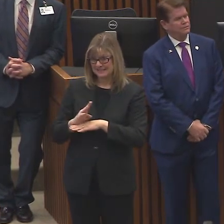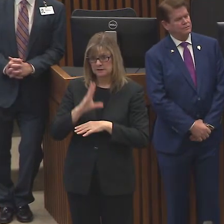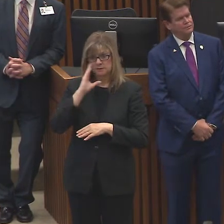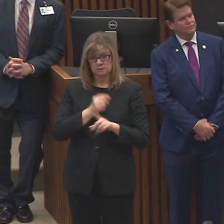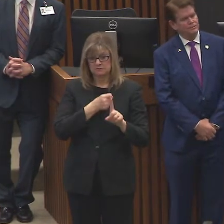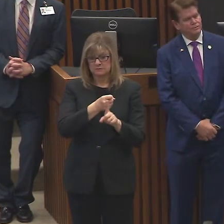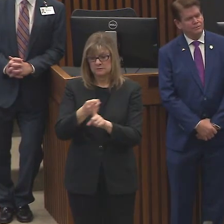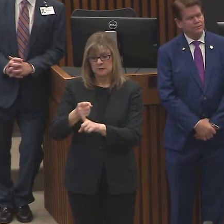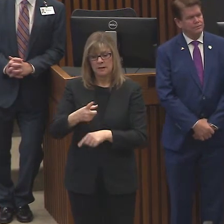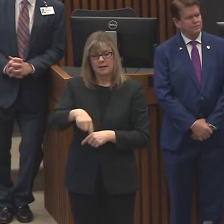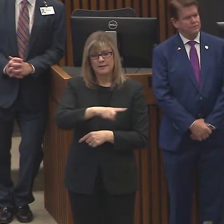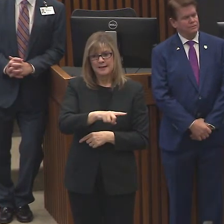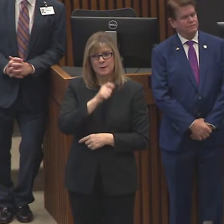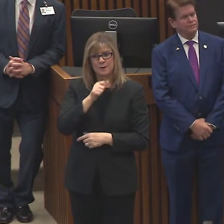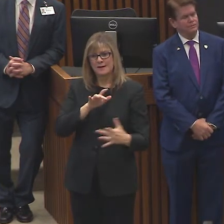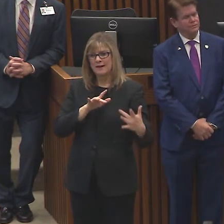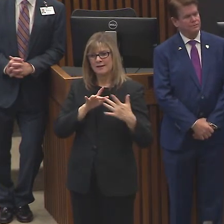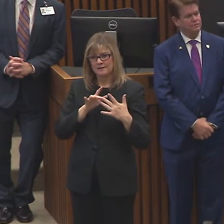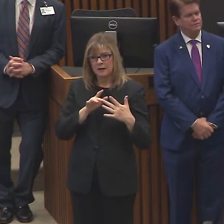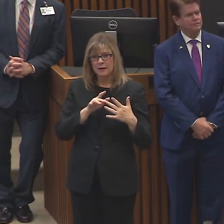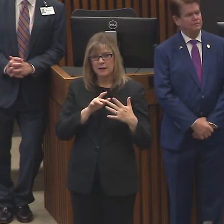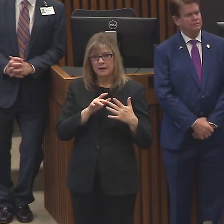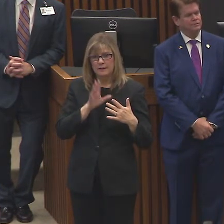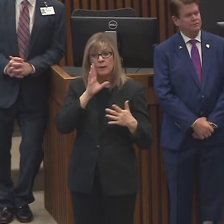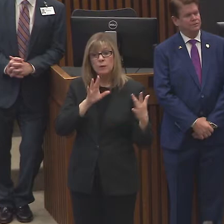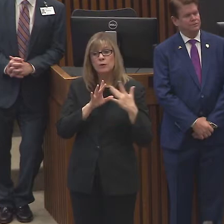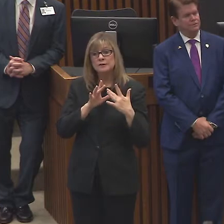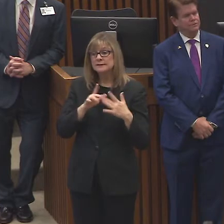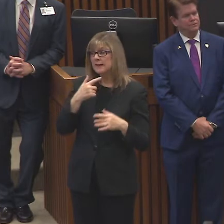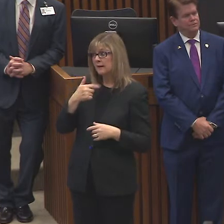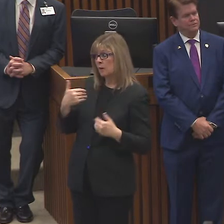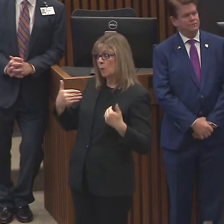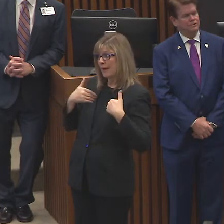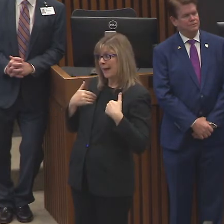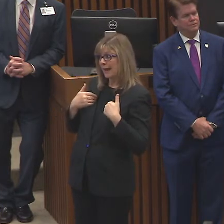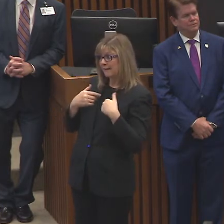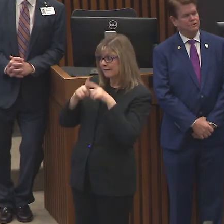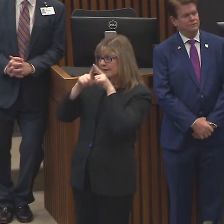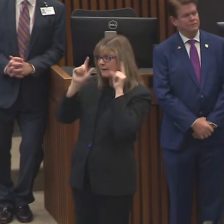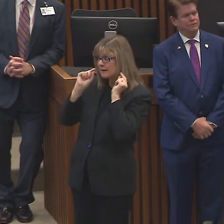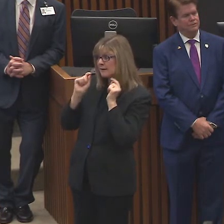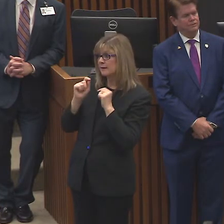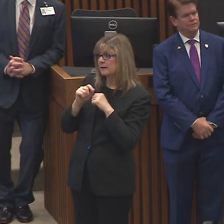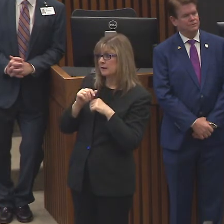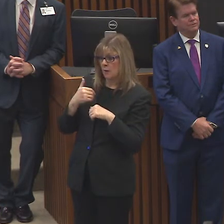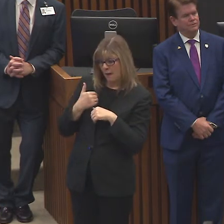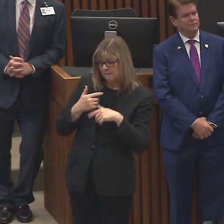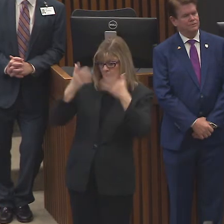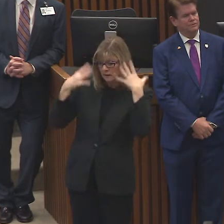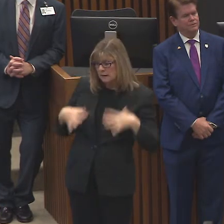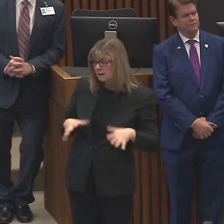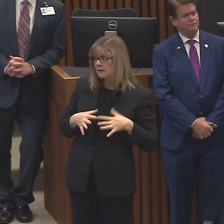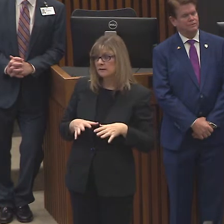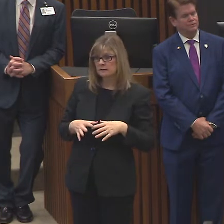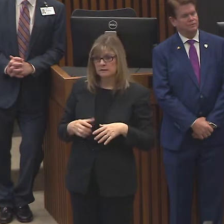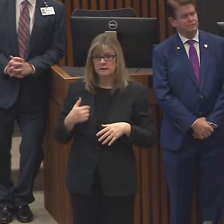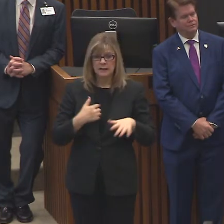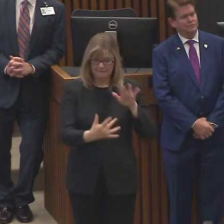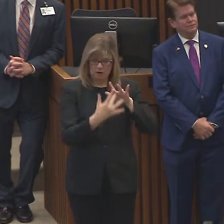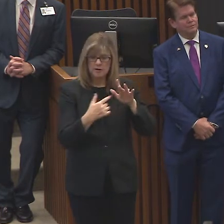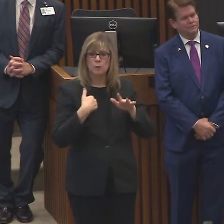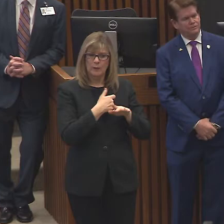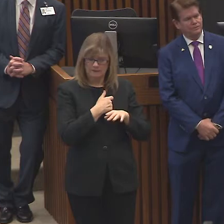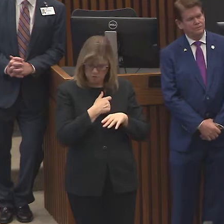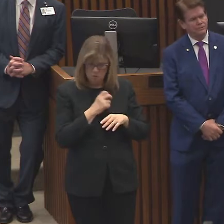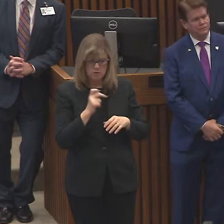reach out to us and say we've got PPE on our shelves now and we have been, uh, taking those donations. Um, a lot of